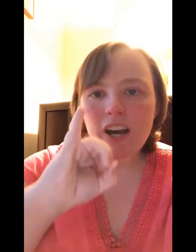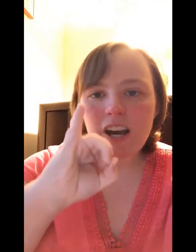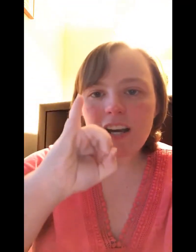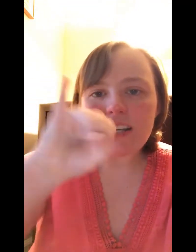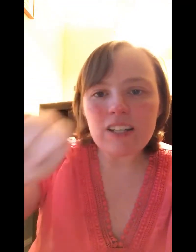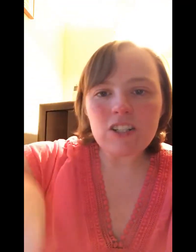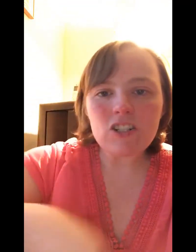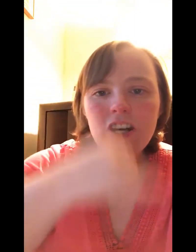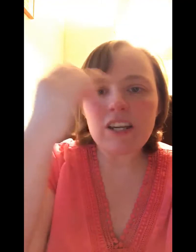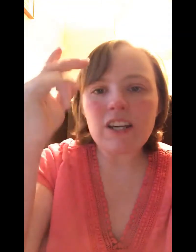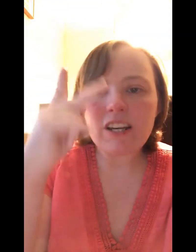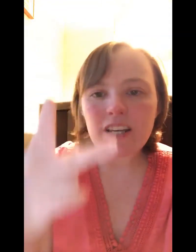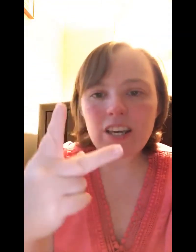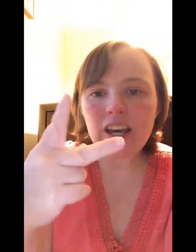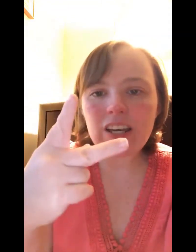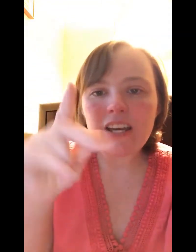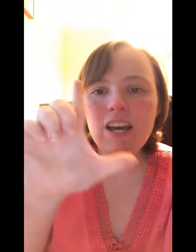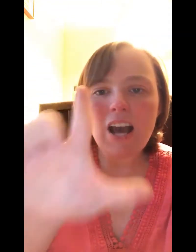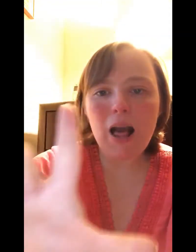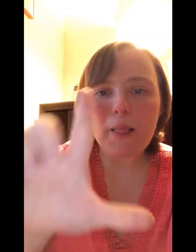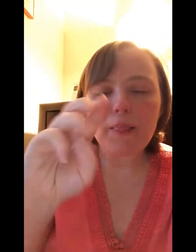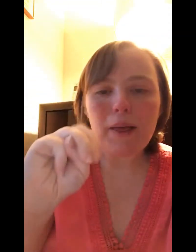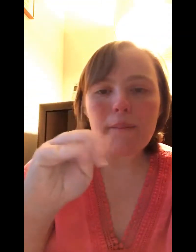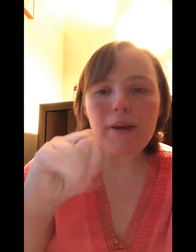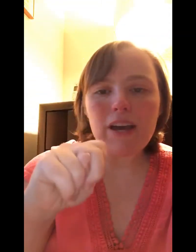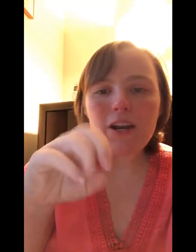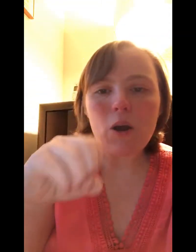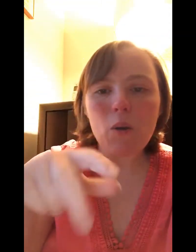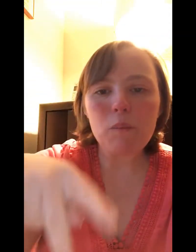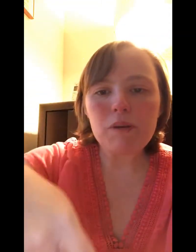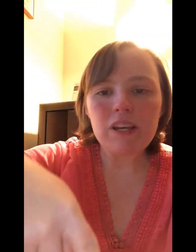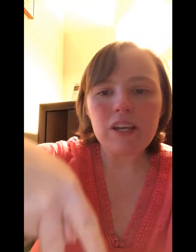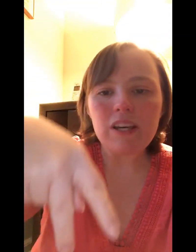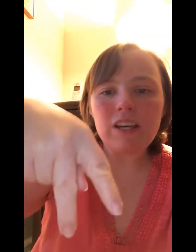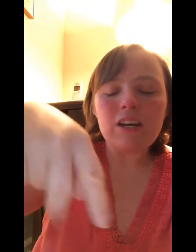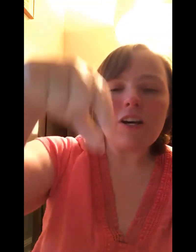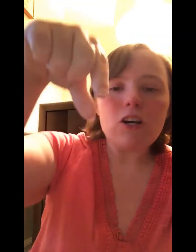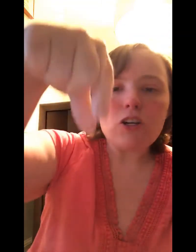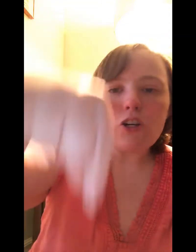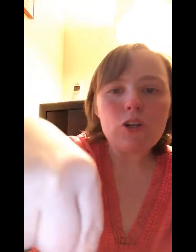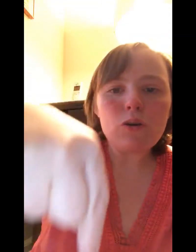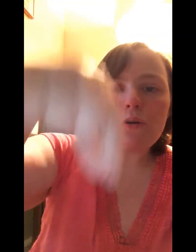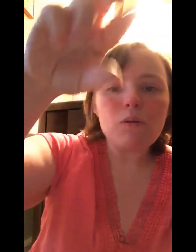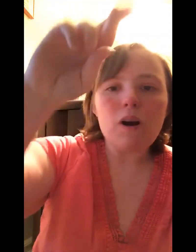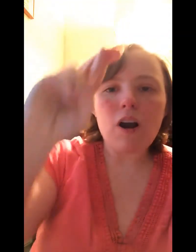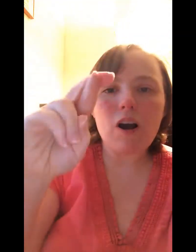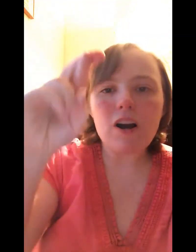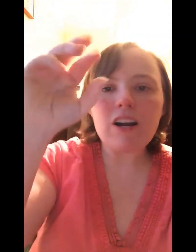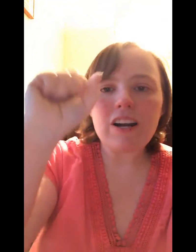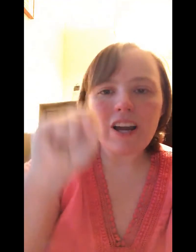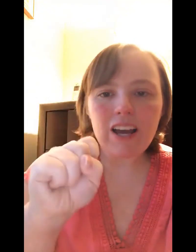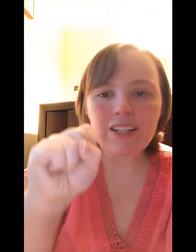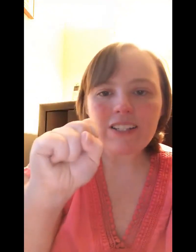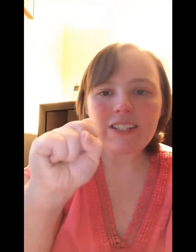I, J, K, L, M, N, O, P, Q, R, S,